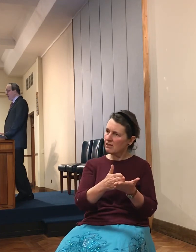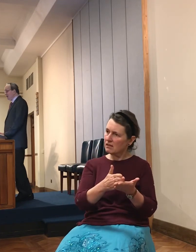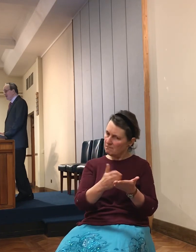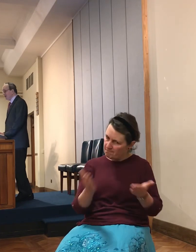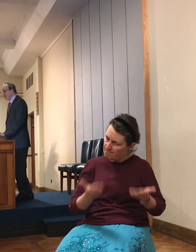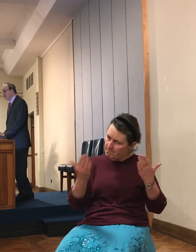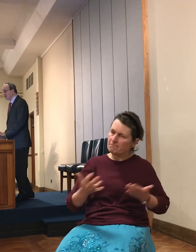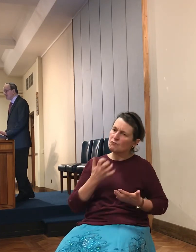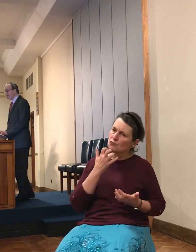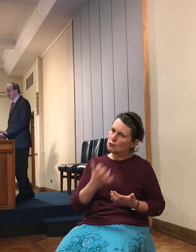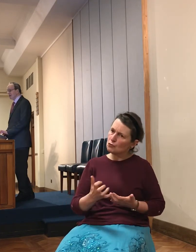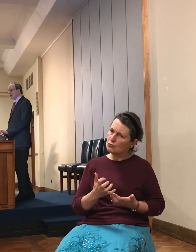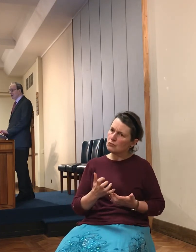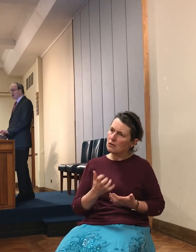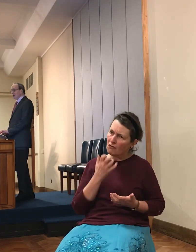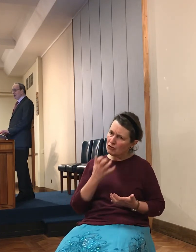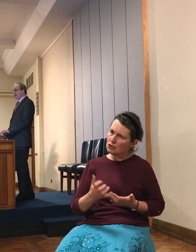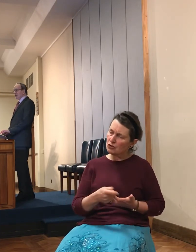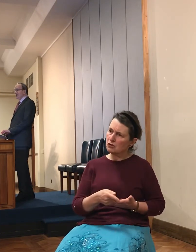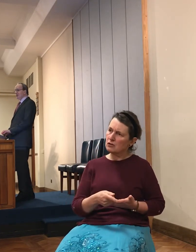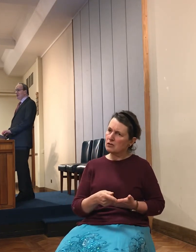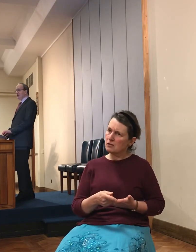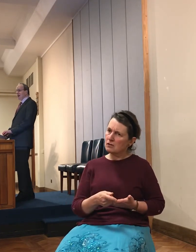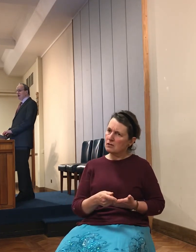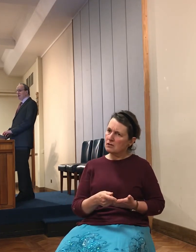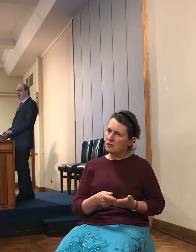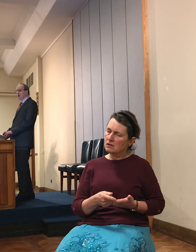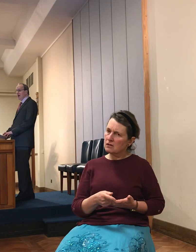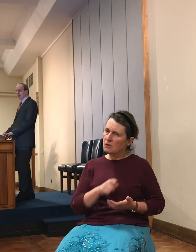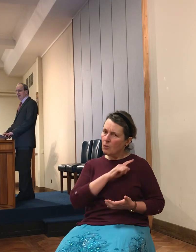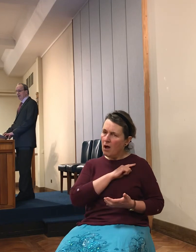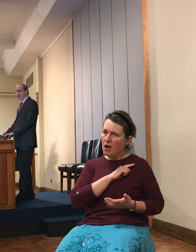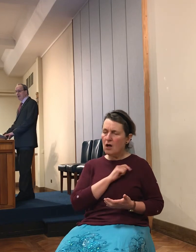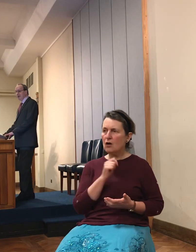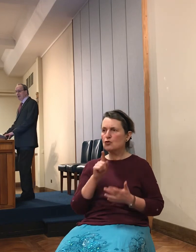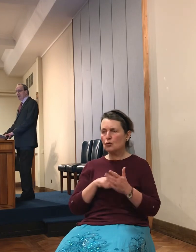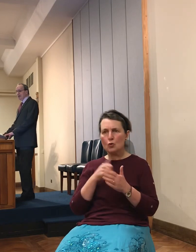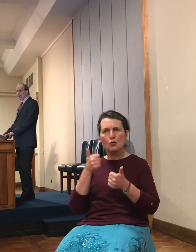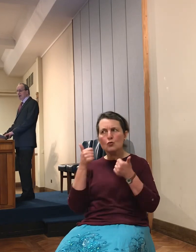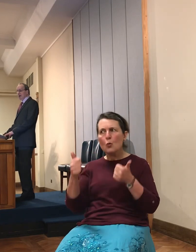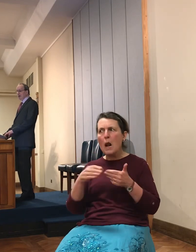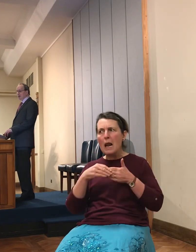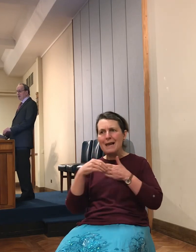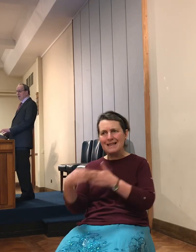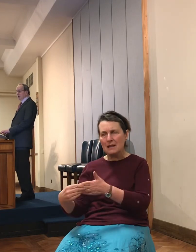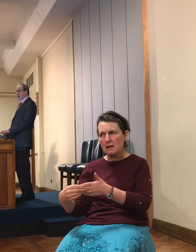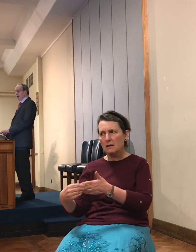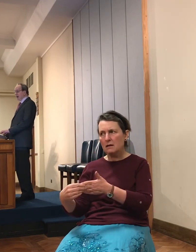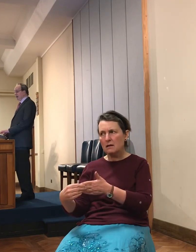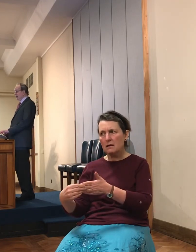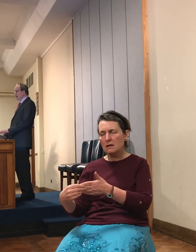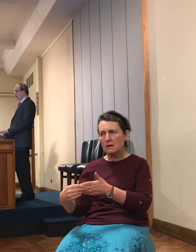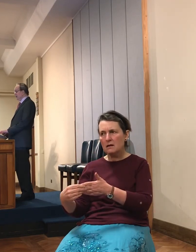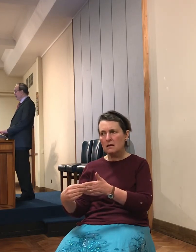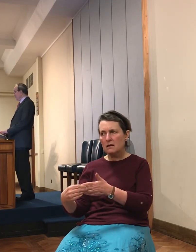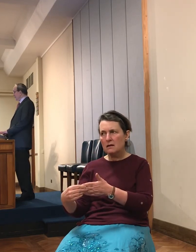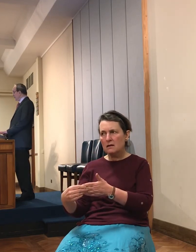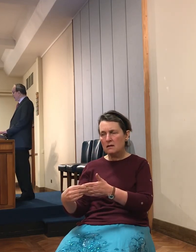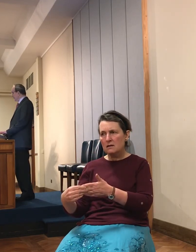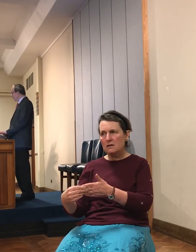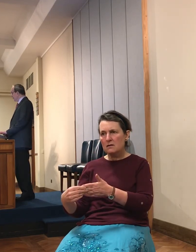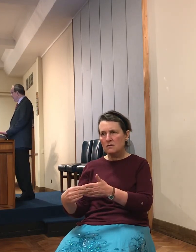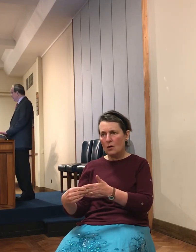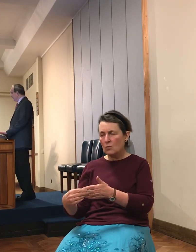inspired leader. There's something yet to be done, not just to hand the